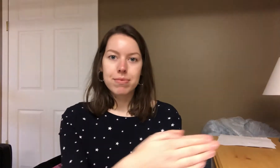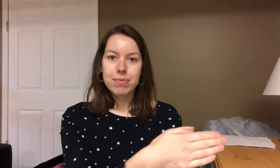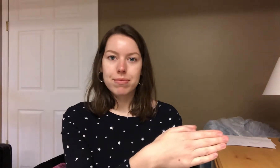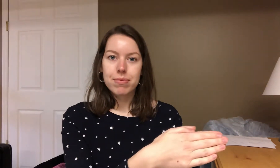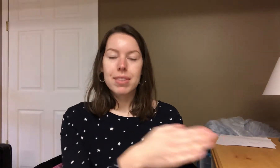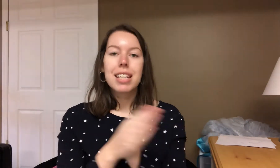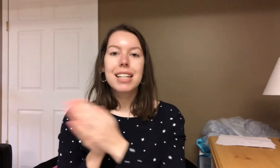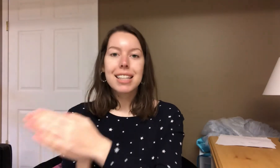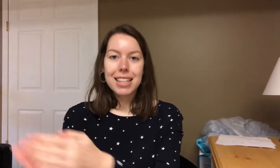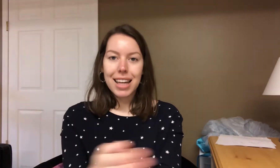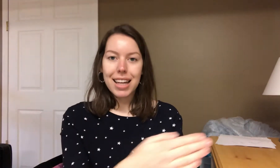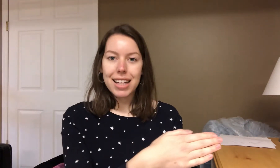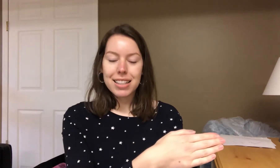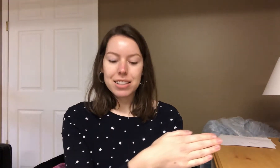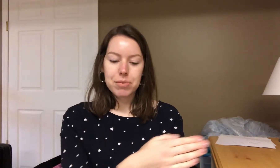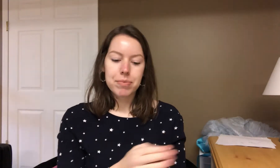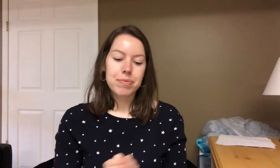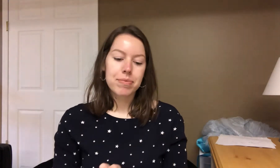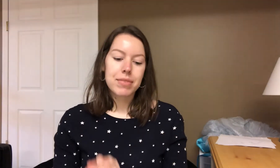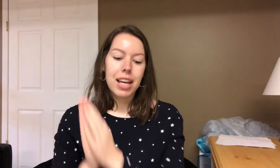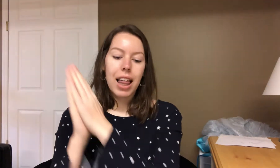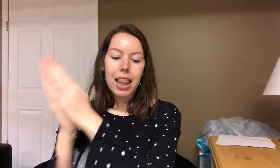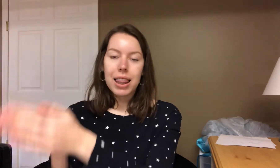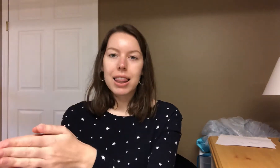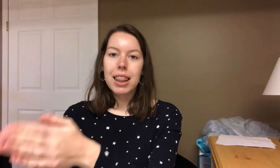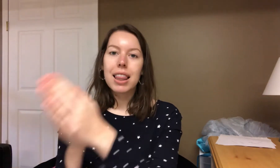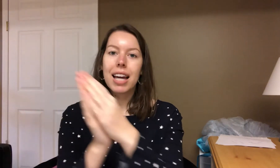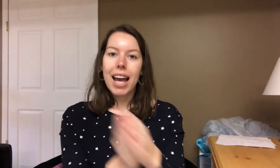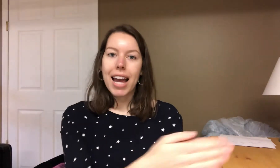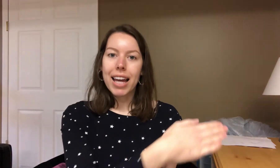Kid. L-ane.